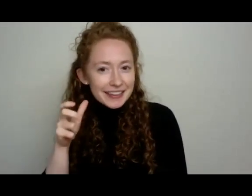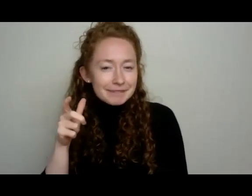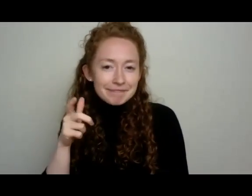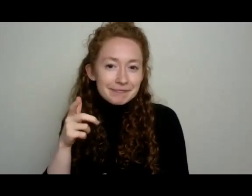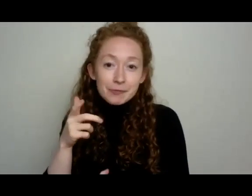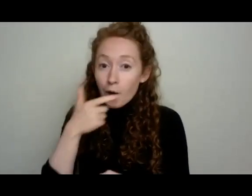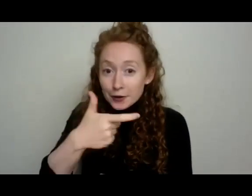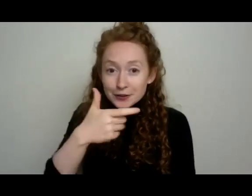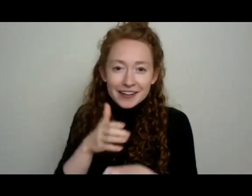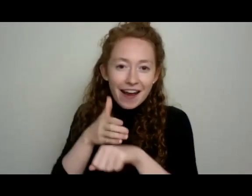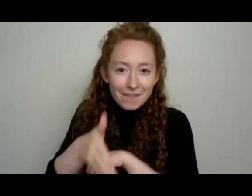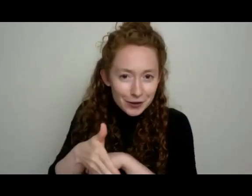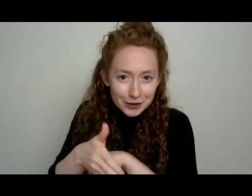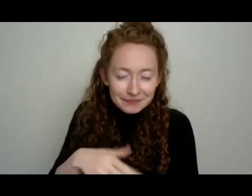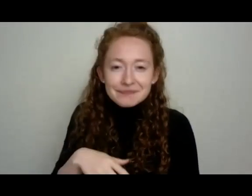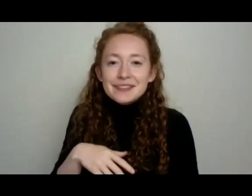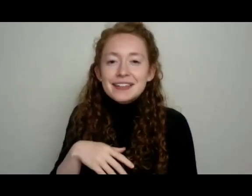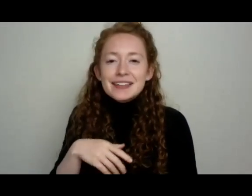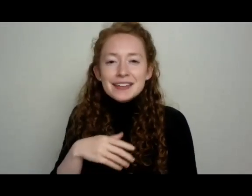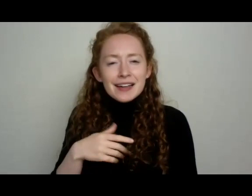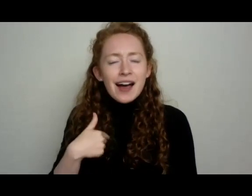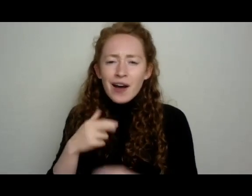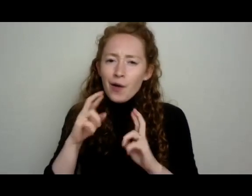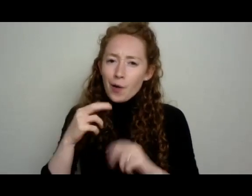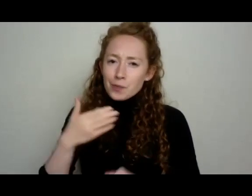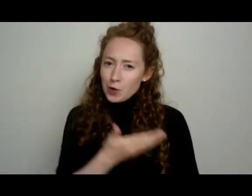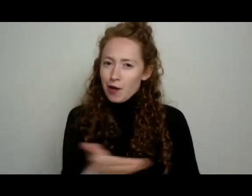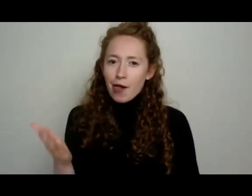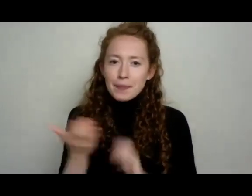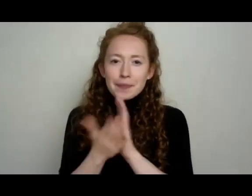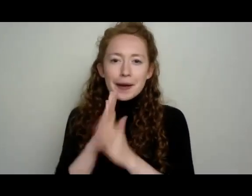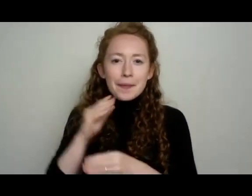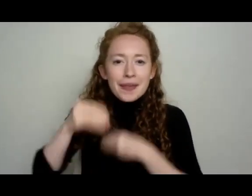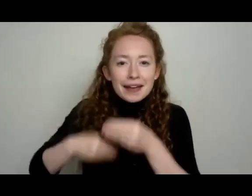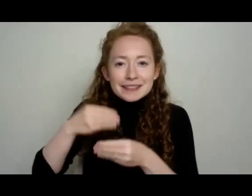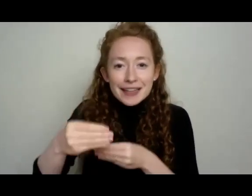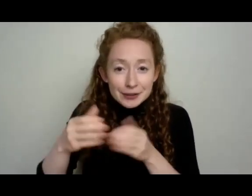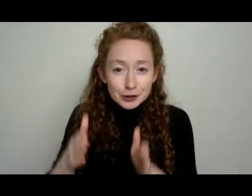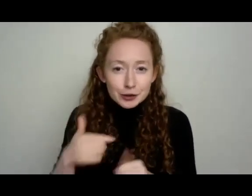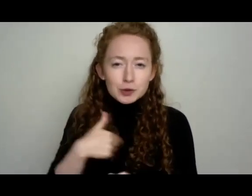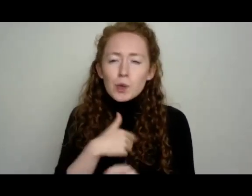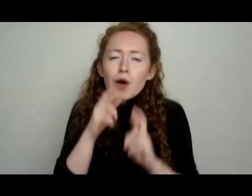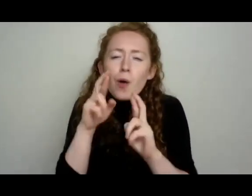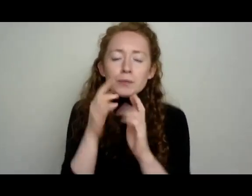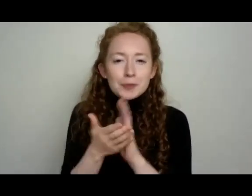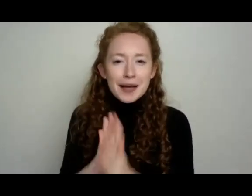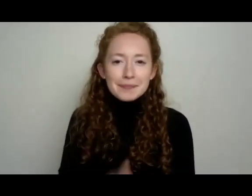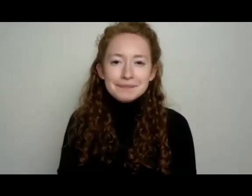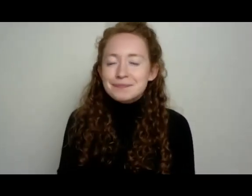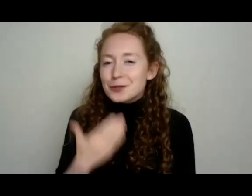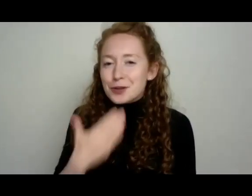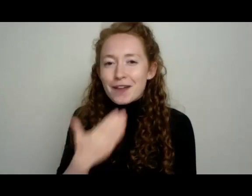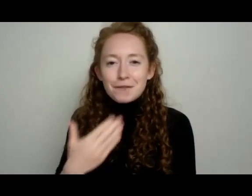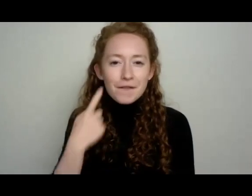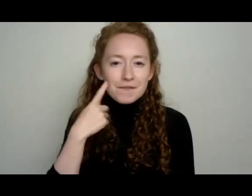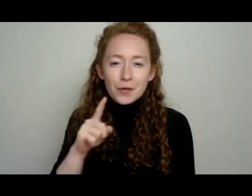May we become the ancestors that we all would hope to become. And so grateful for all of the